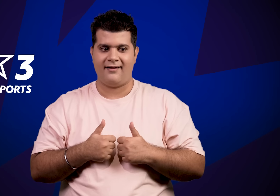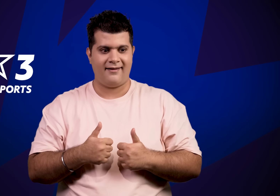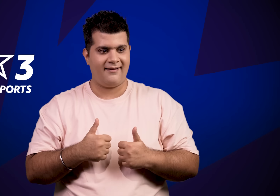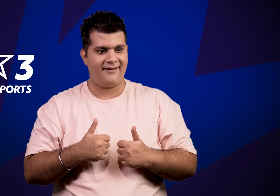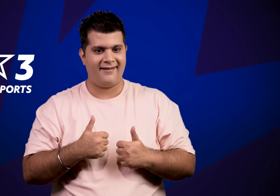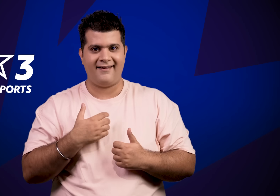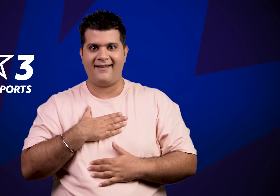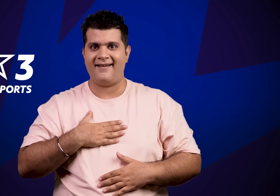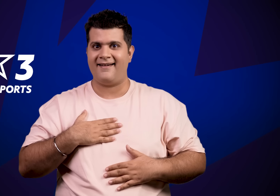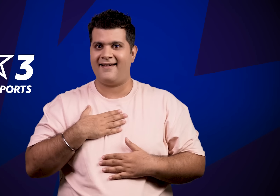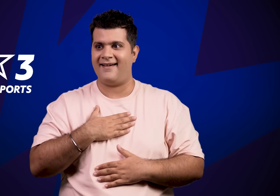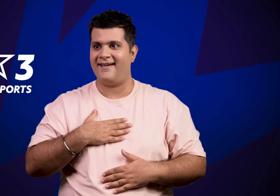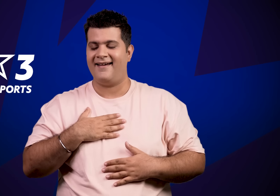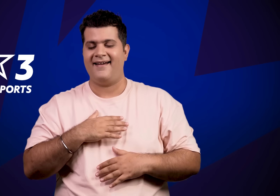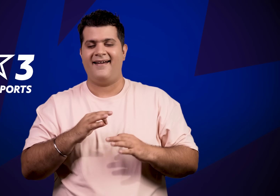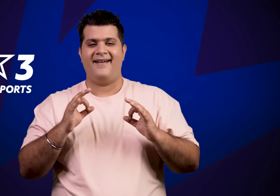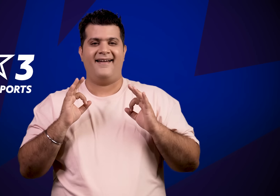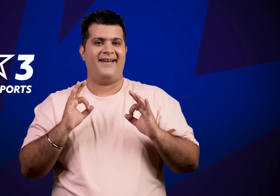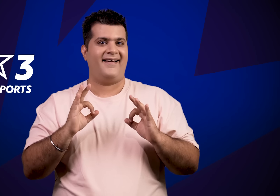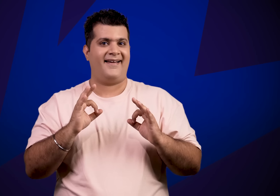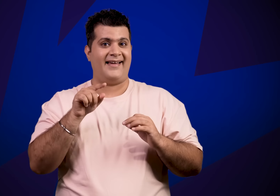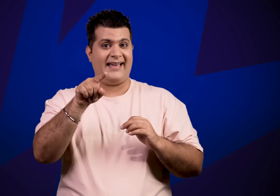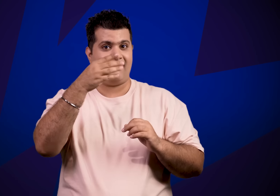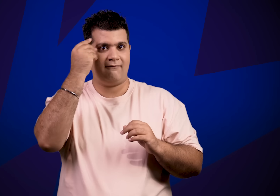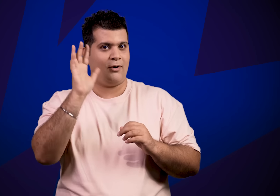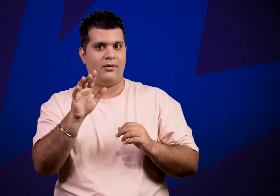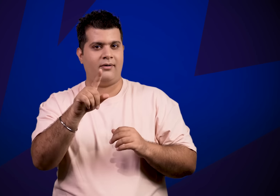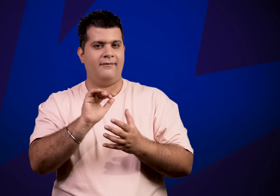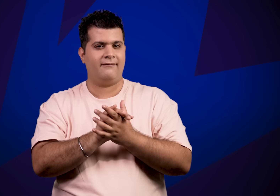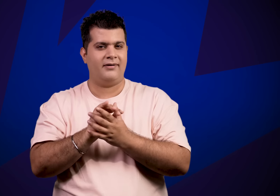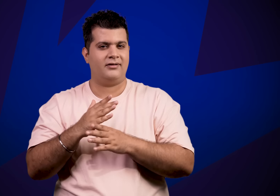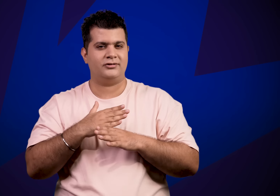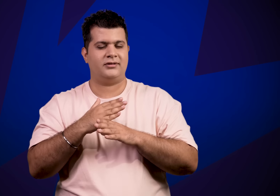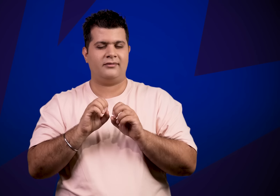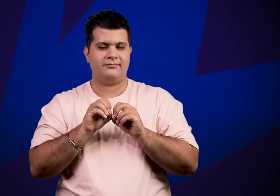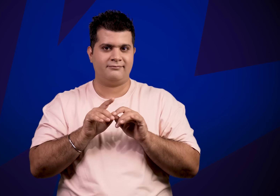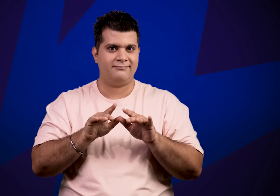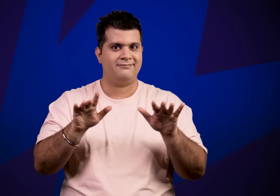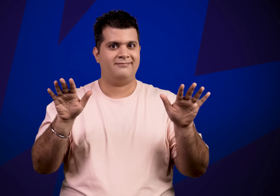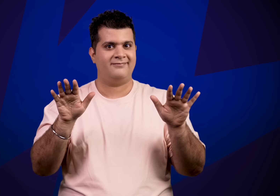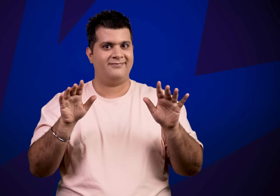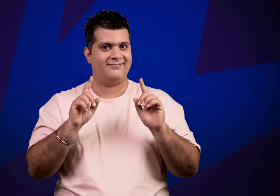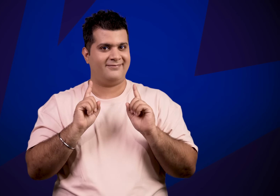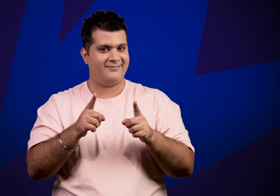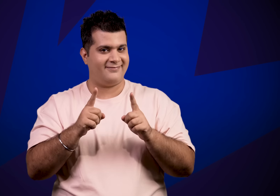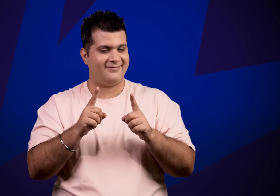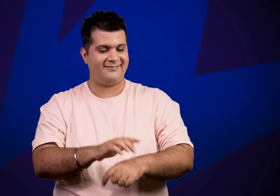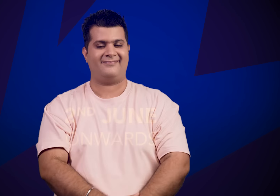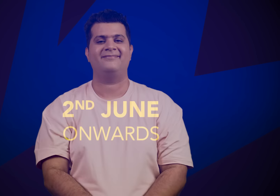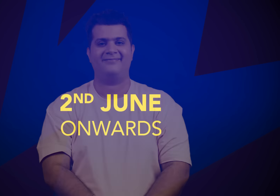Wow! This is going to be so much fun. Do not forget to share it with all your friends. These not